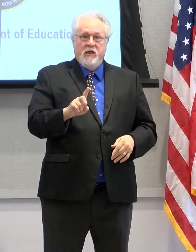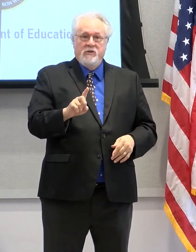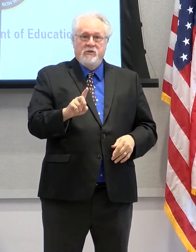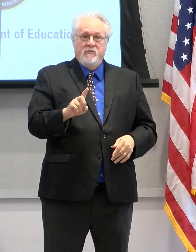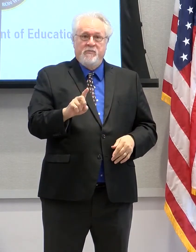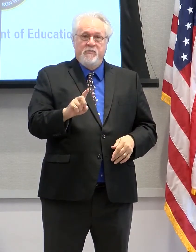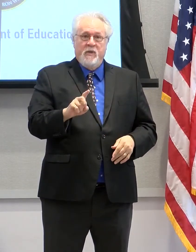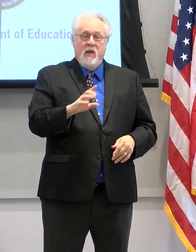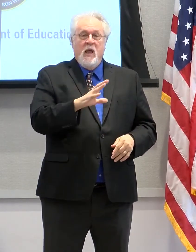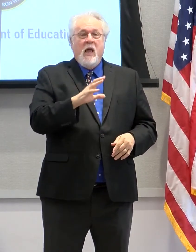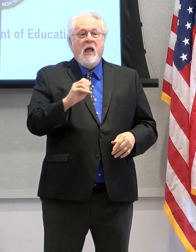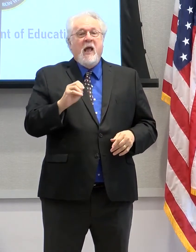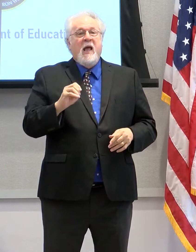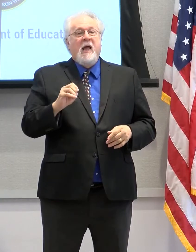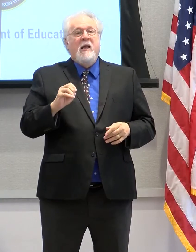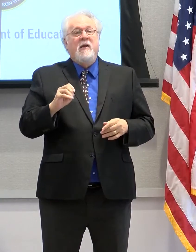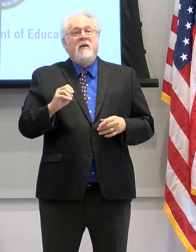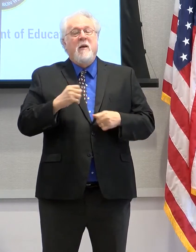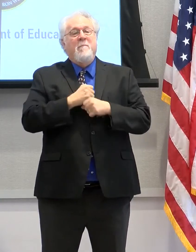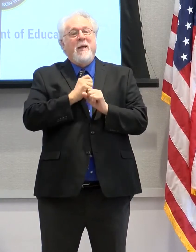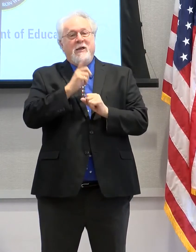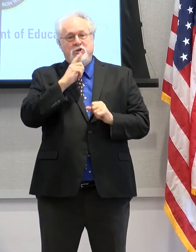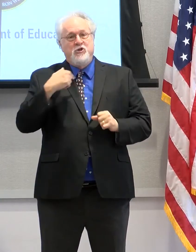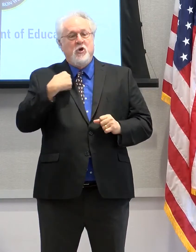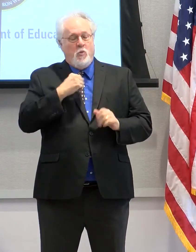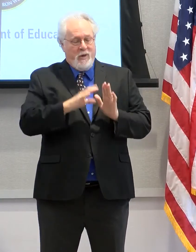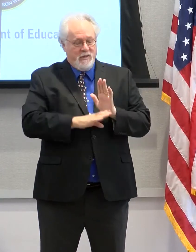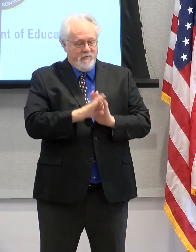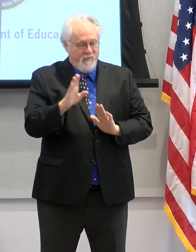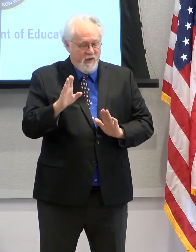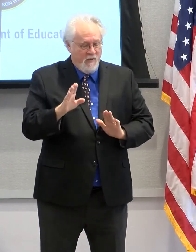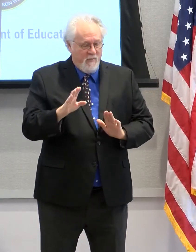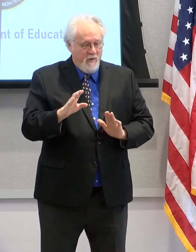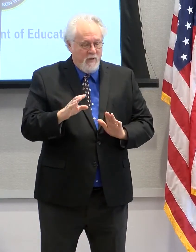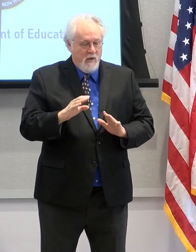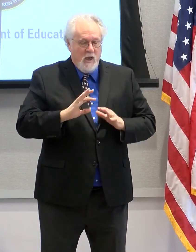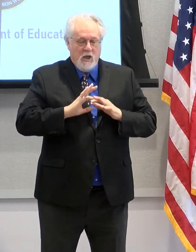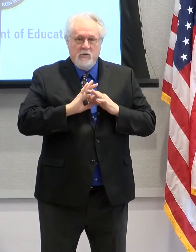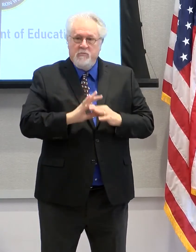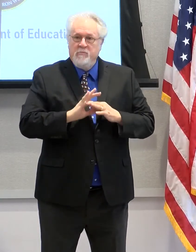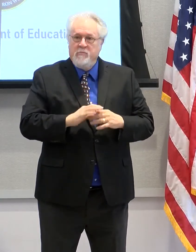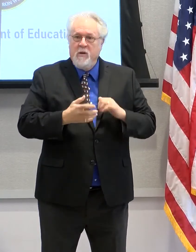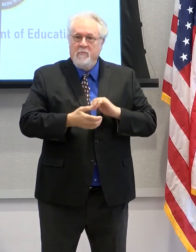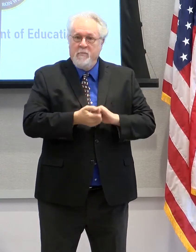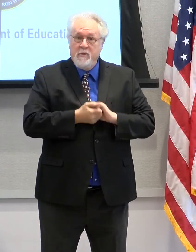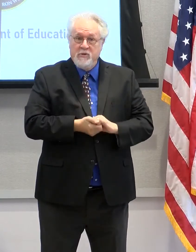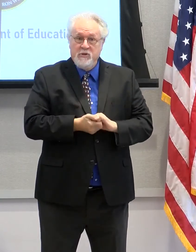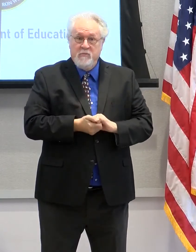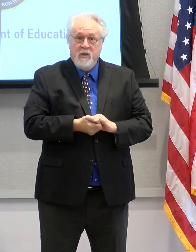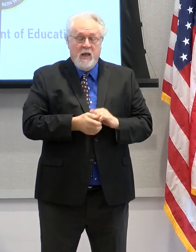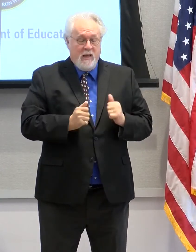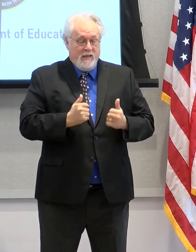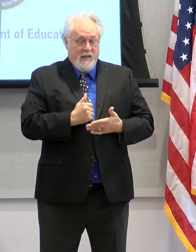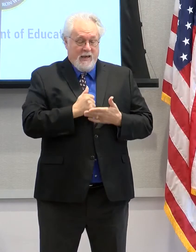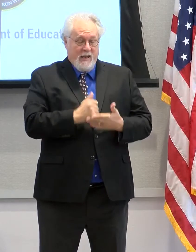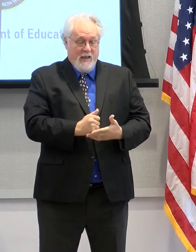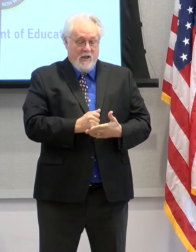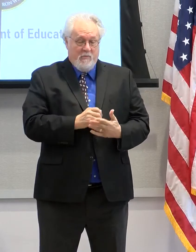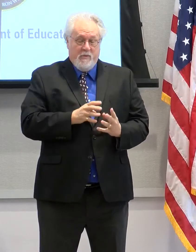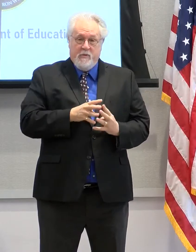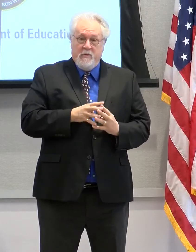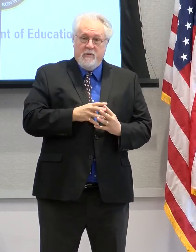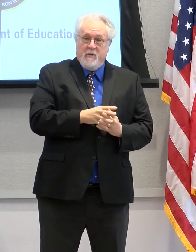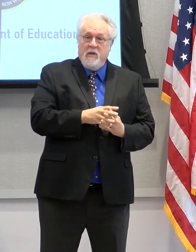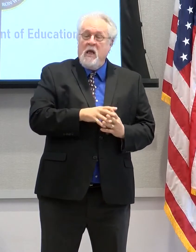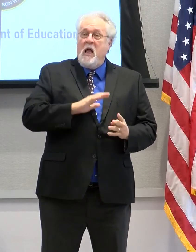And so making sure that we develop joint partnerships that can help infuse